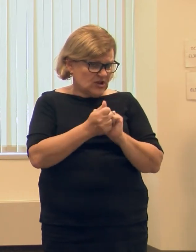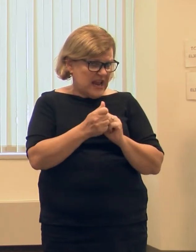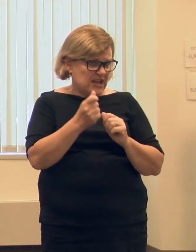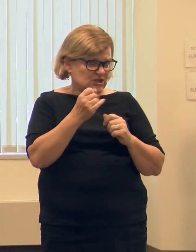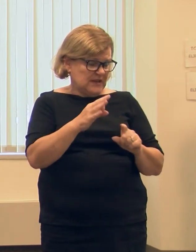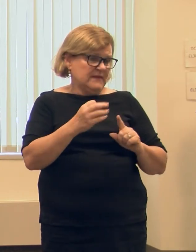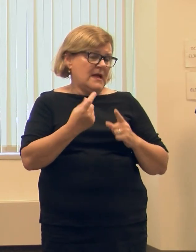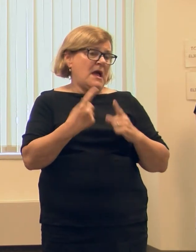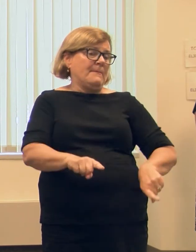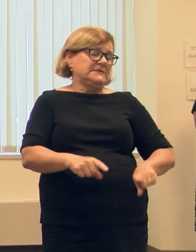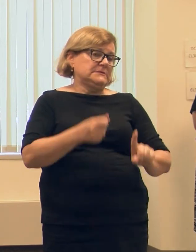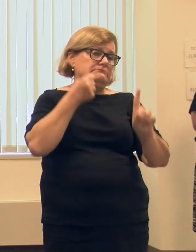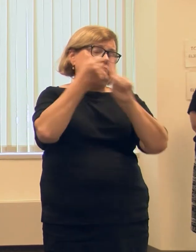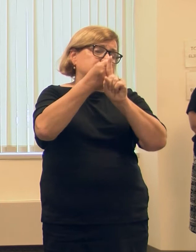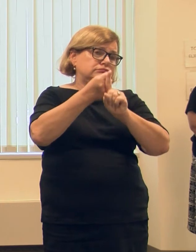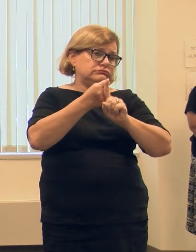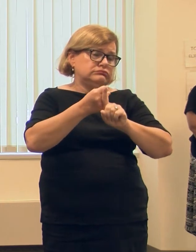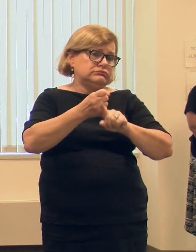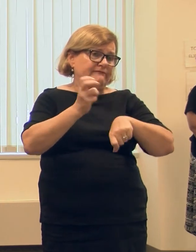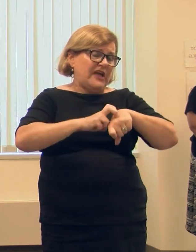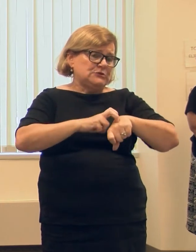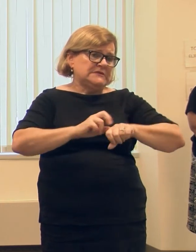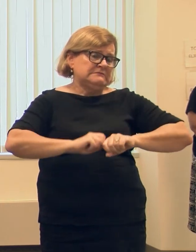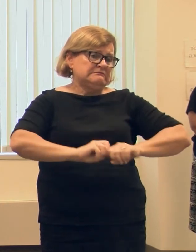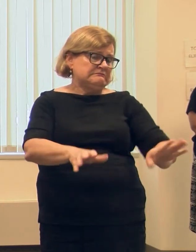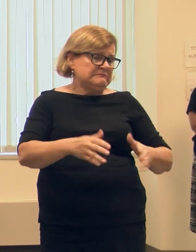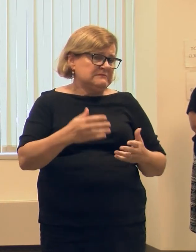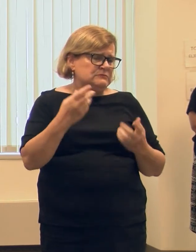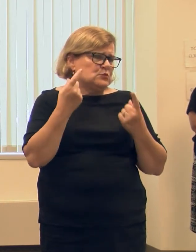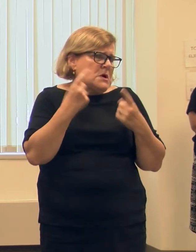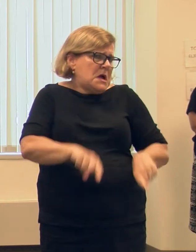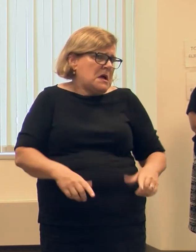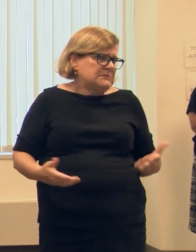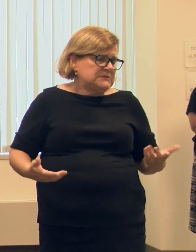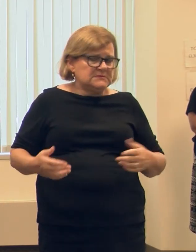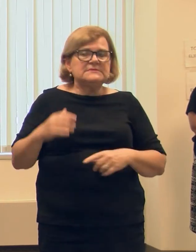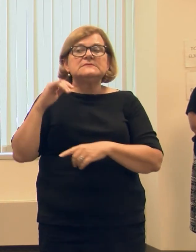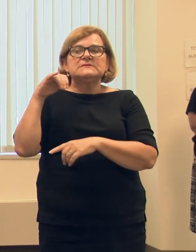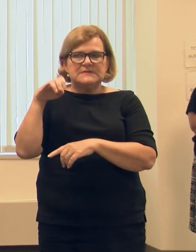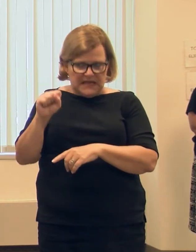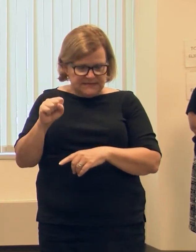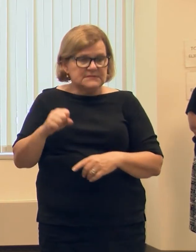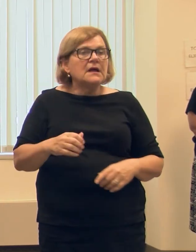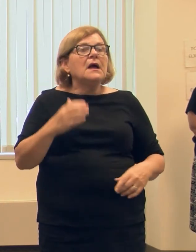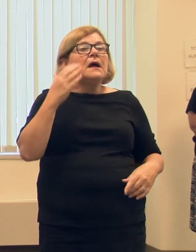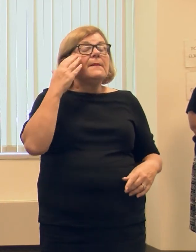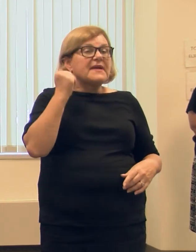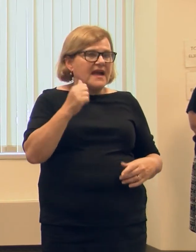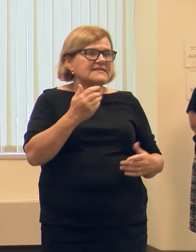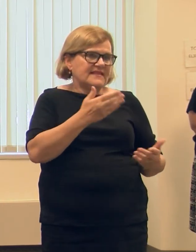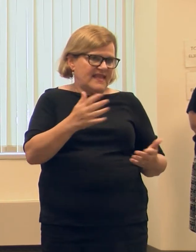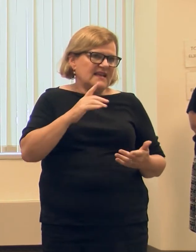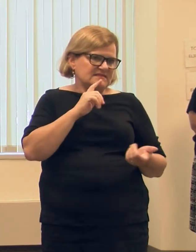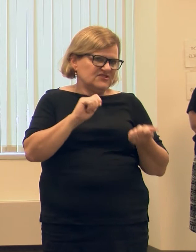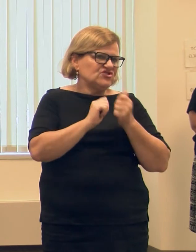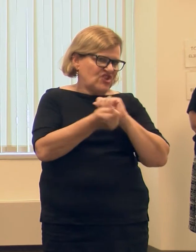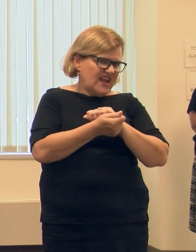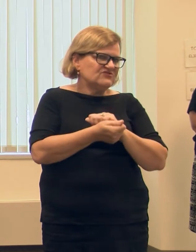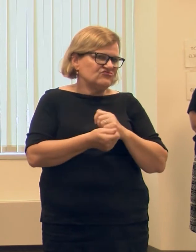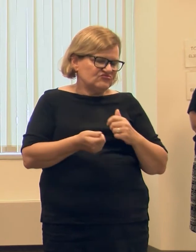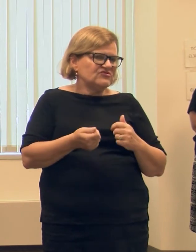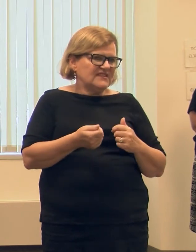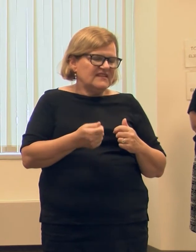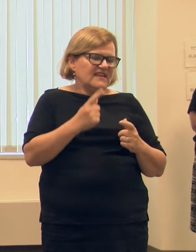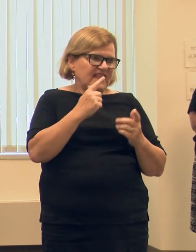virus change one or another? Yes. Because things have changed, right? This is a